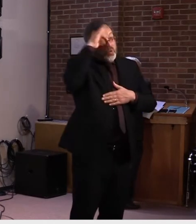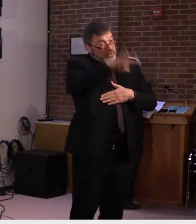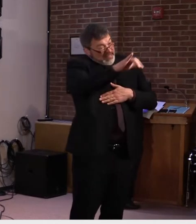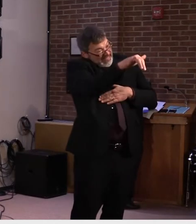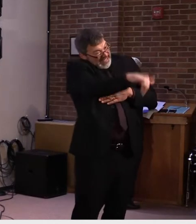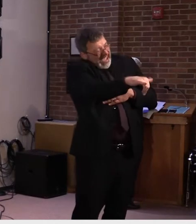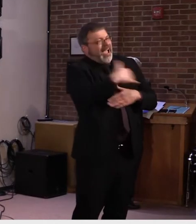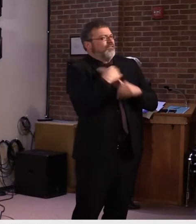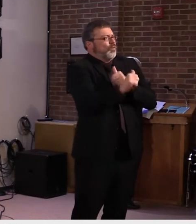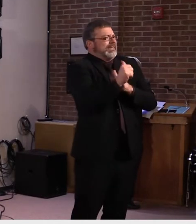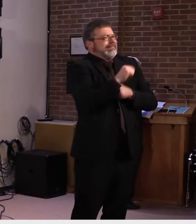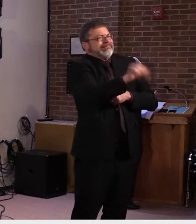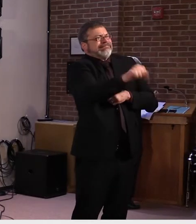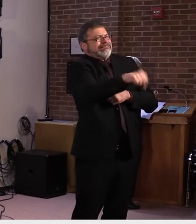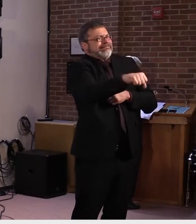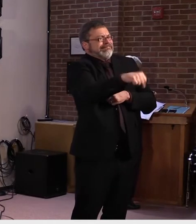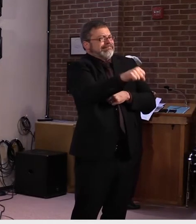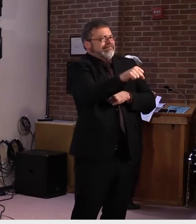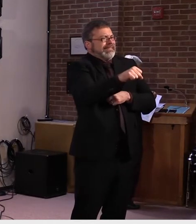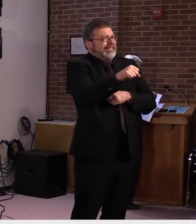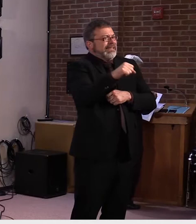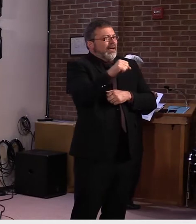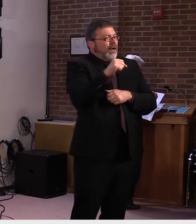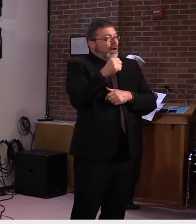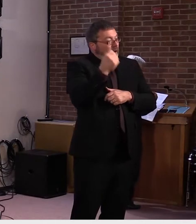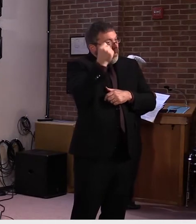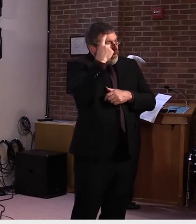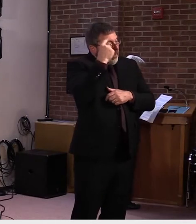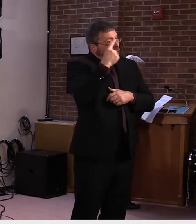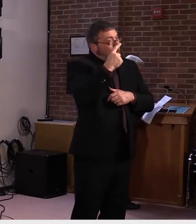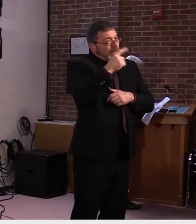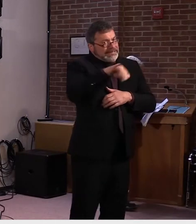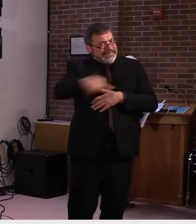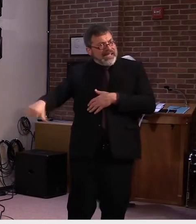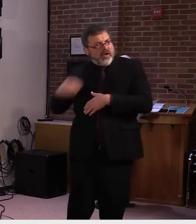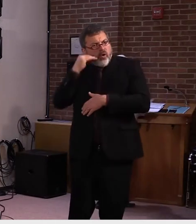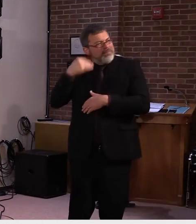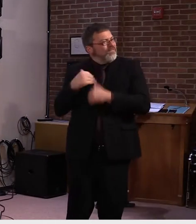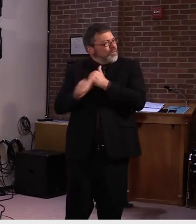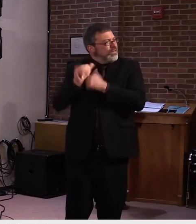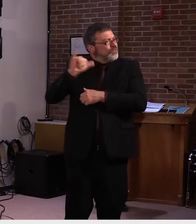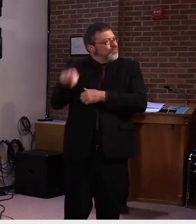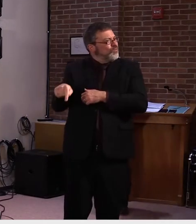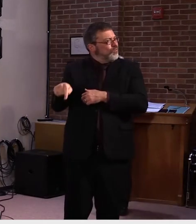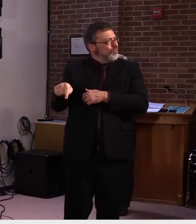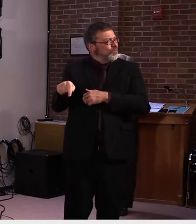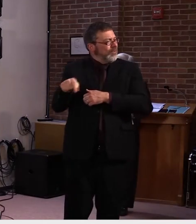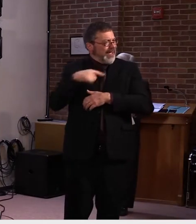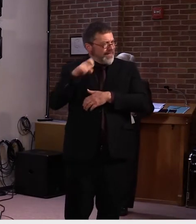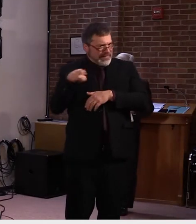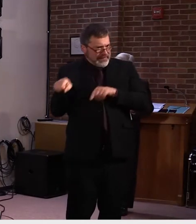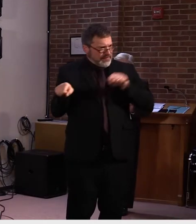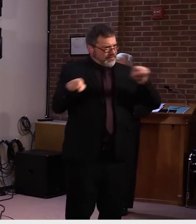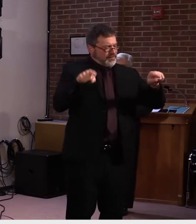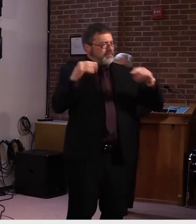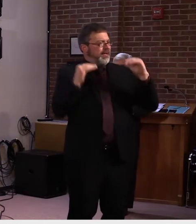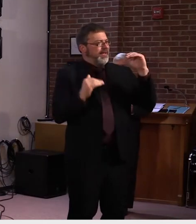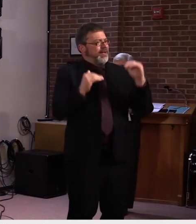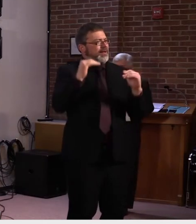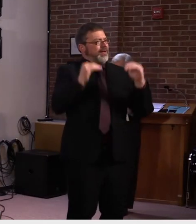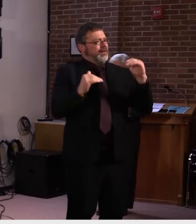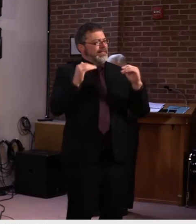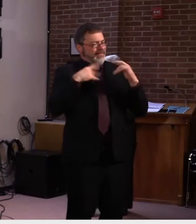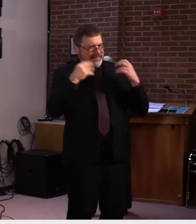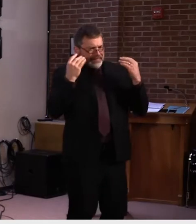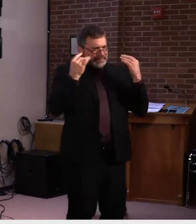consequences if we don't. With that, I'll now turn it over to Secretary Smith to talk about child care.